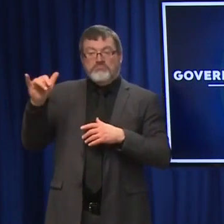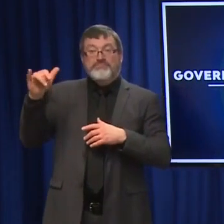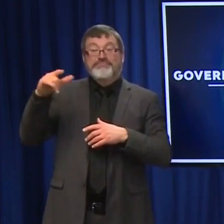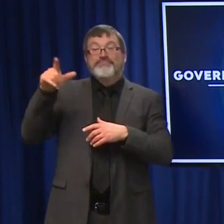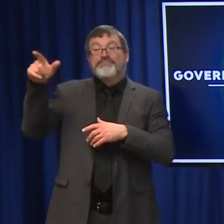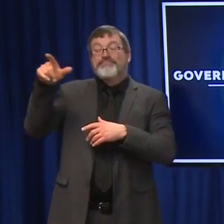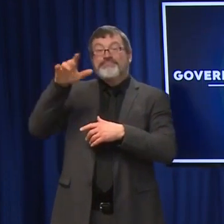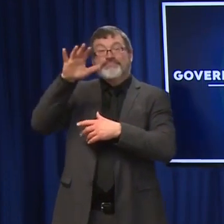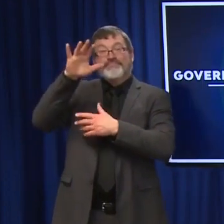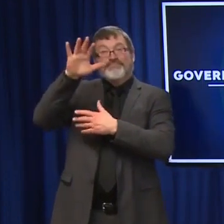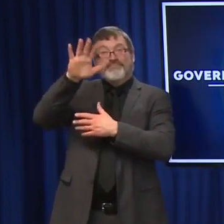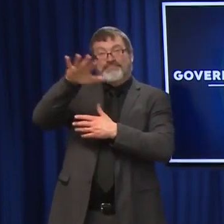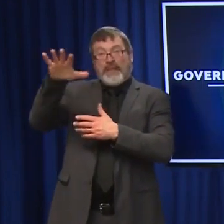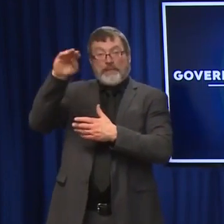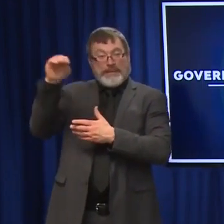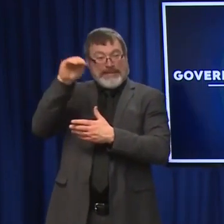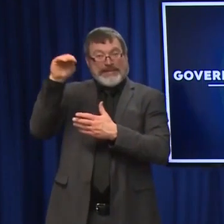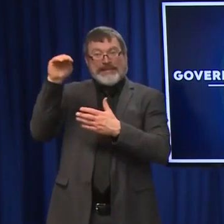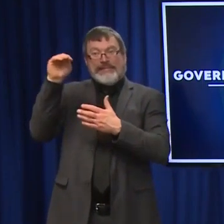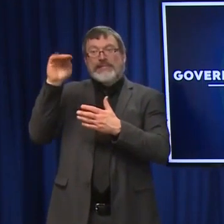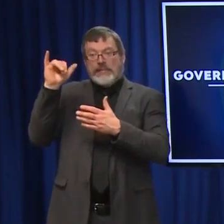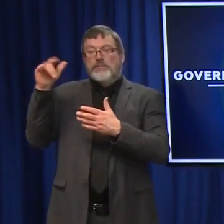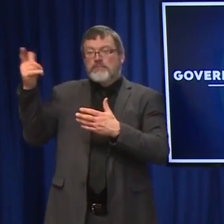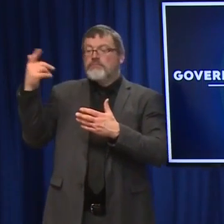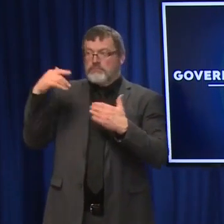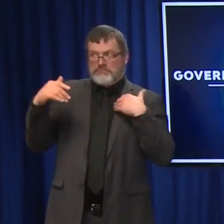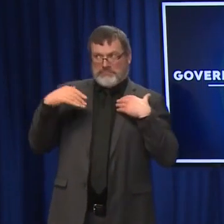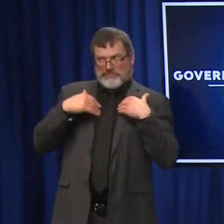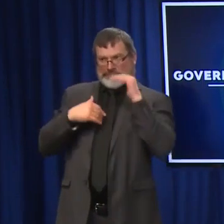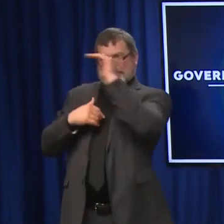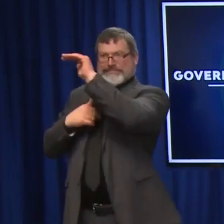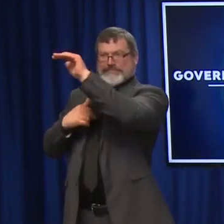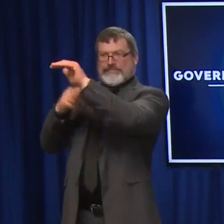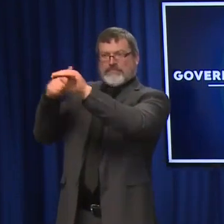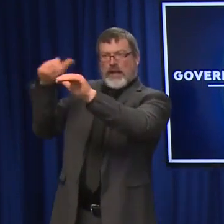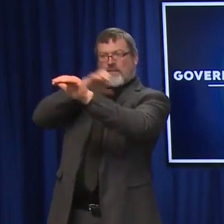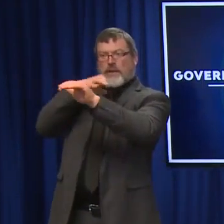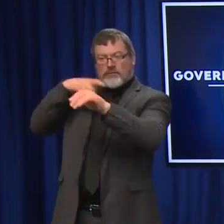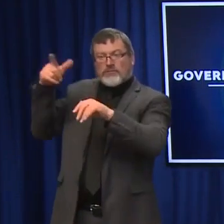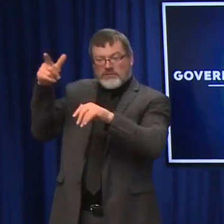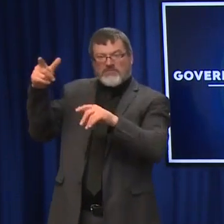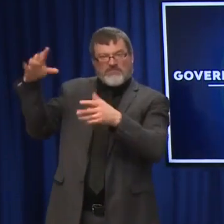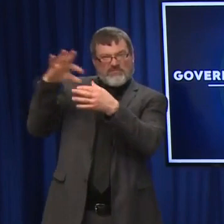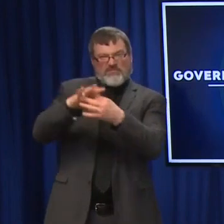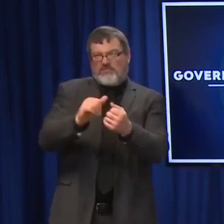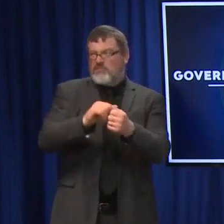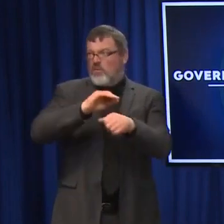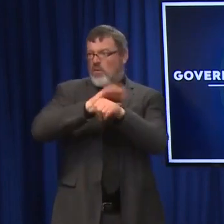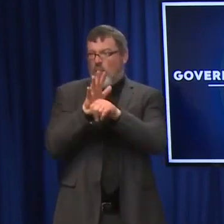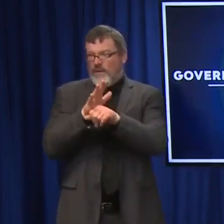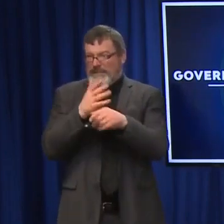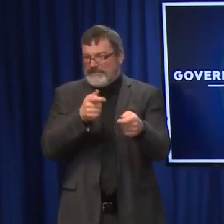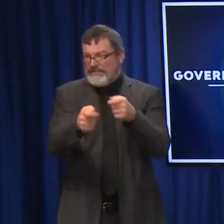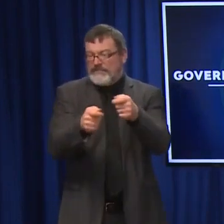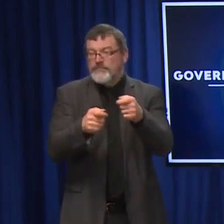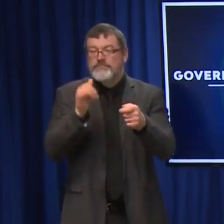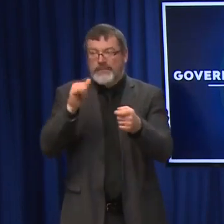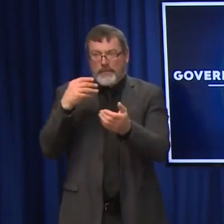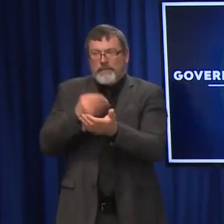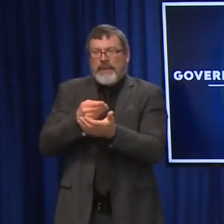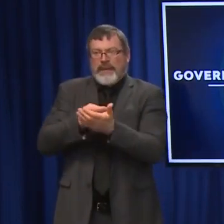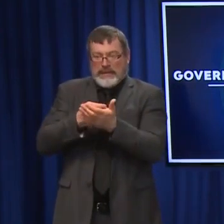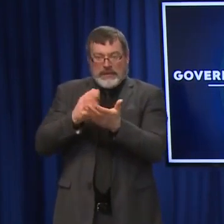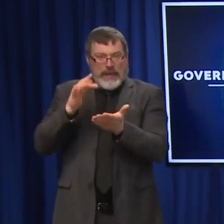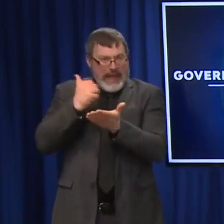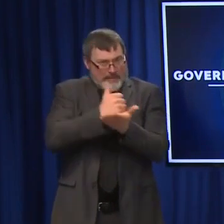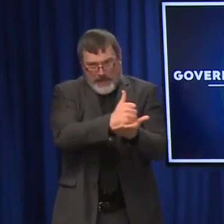requests from my offices to respond to the pandemic. They're critical, critical funds. They can help us really immediately. One of